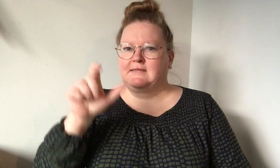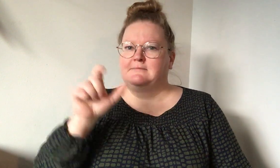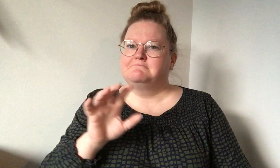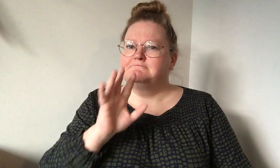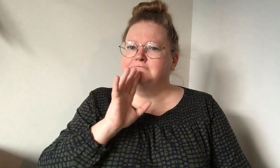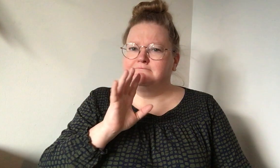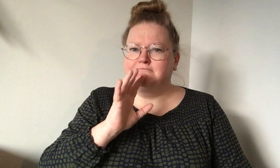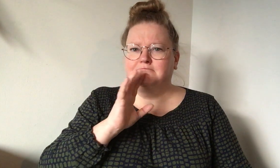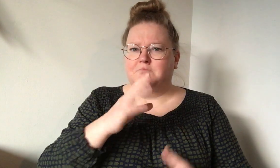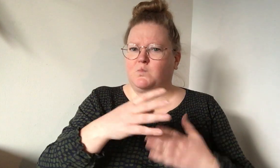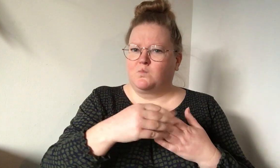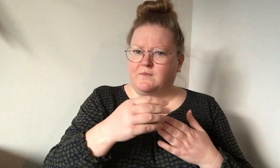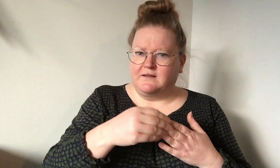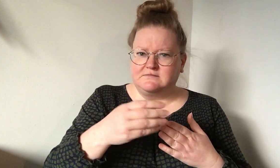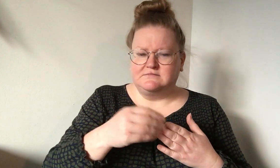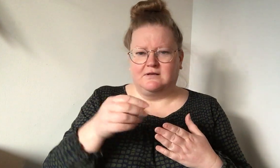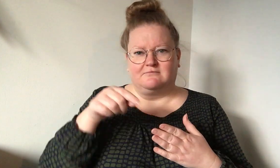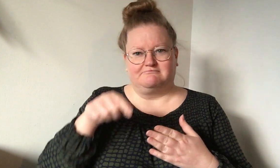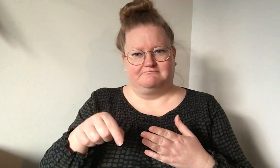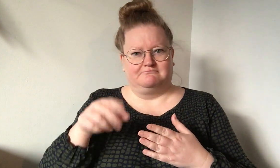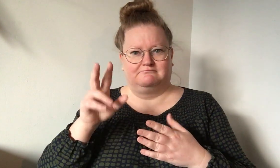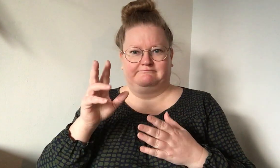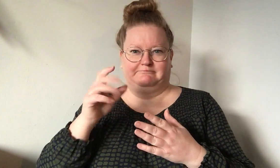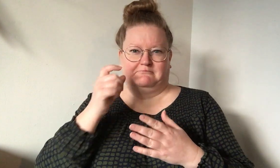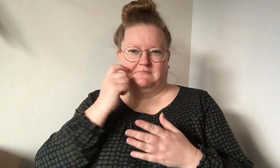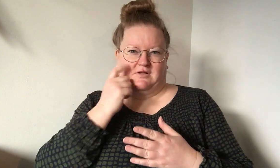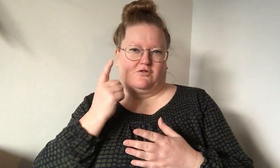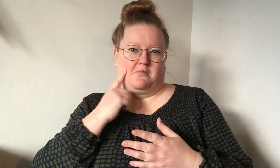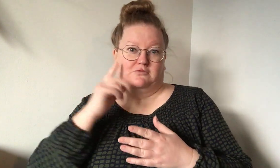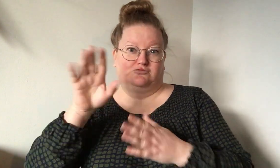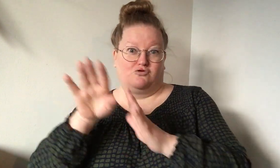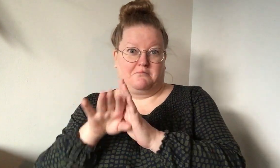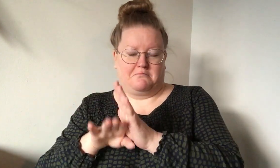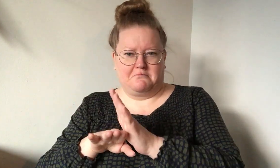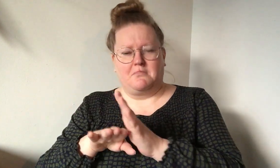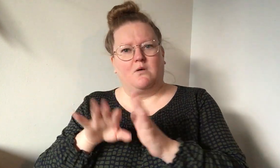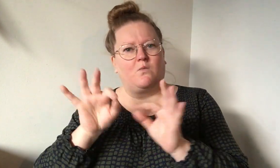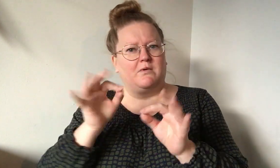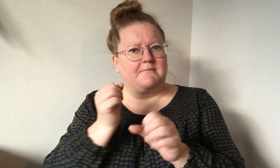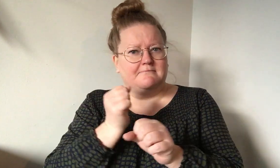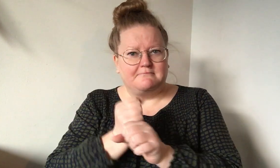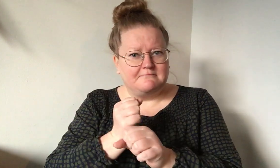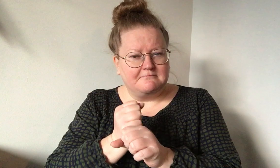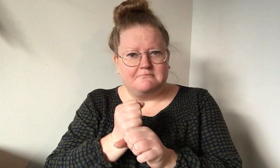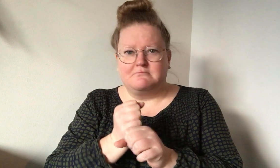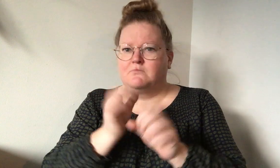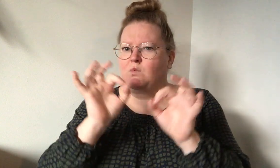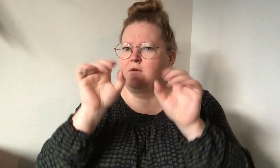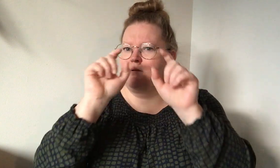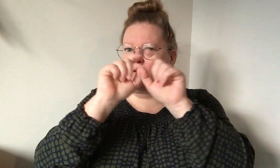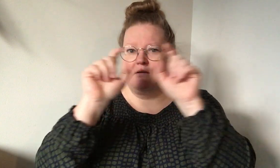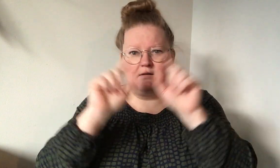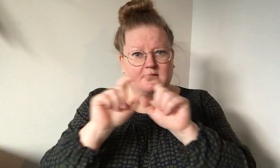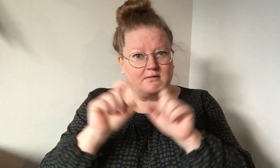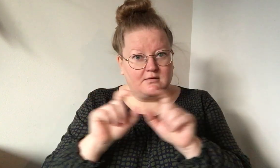Do all these glowing lights I love you, baby Trust me